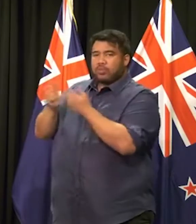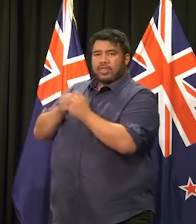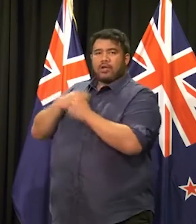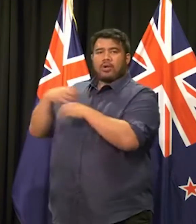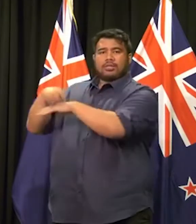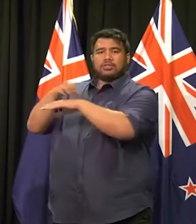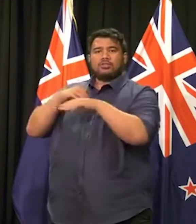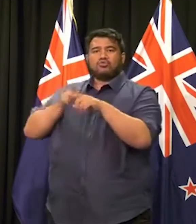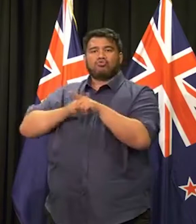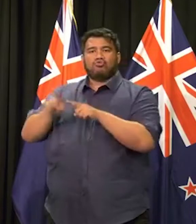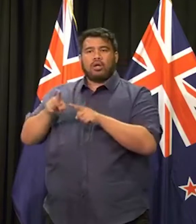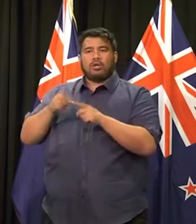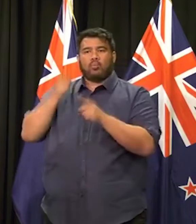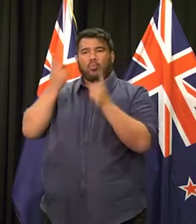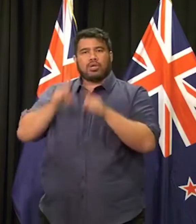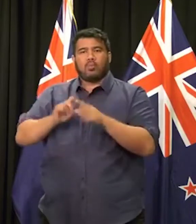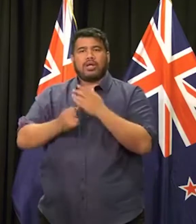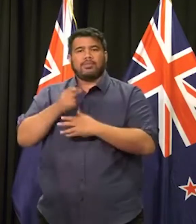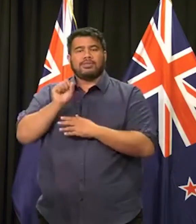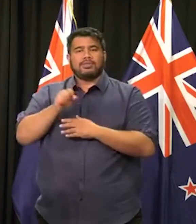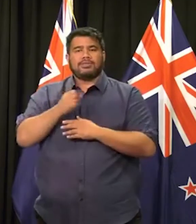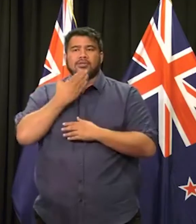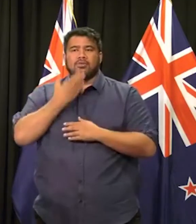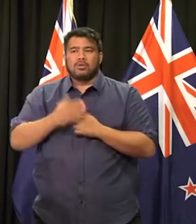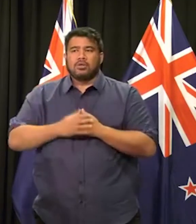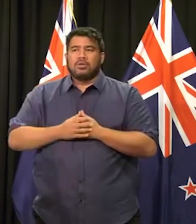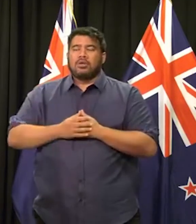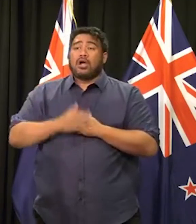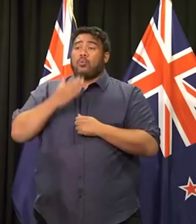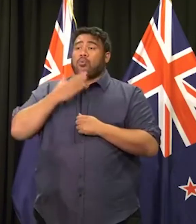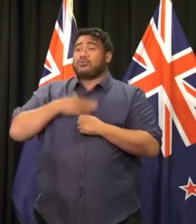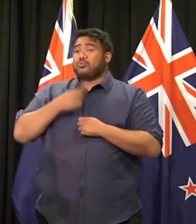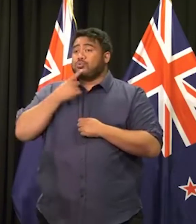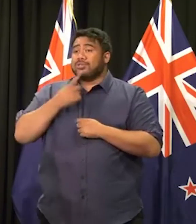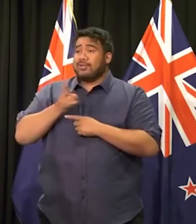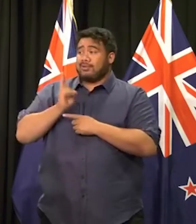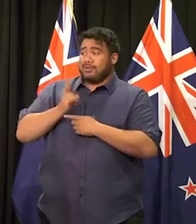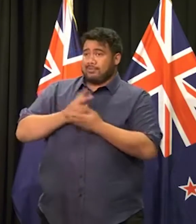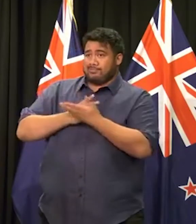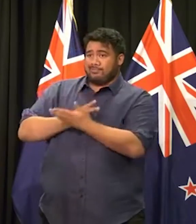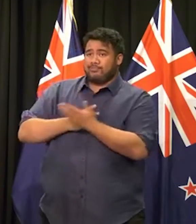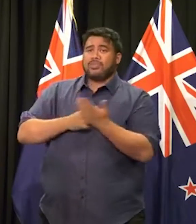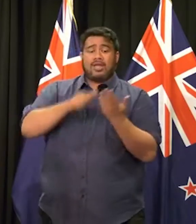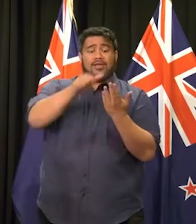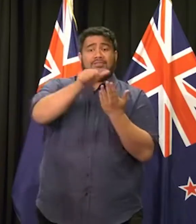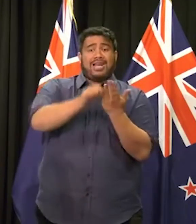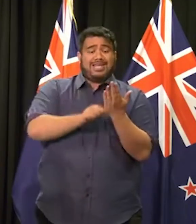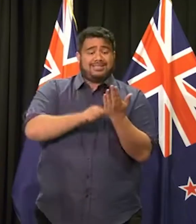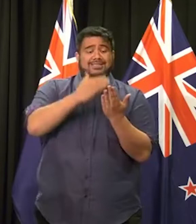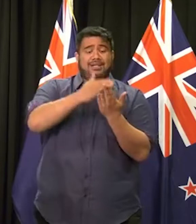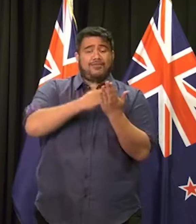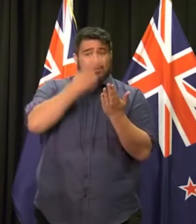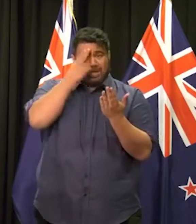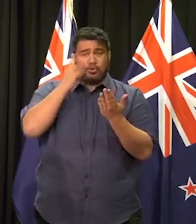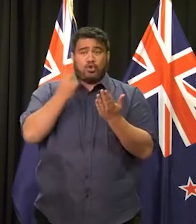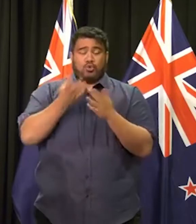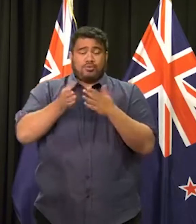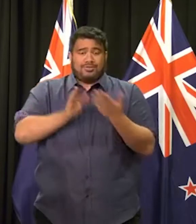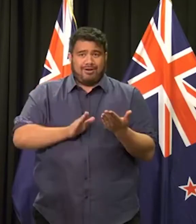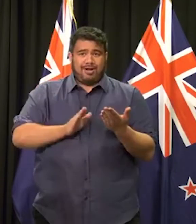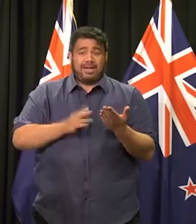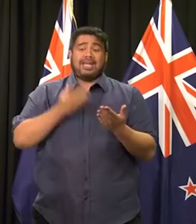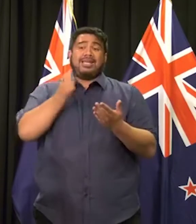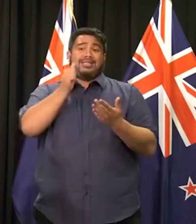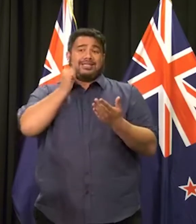agencies to try and square what's happened there. Um, I, I would reiterate again, the list that was released yesterday is very much an